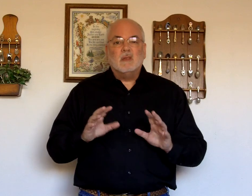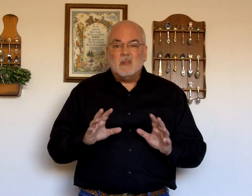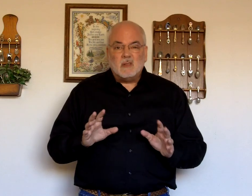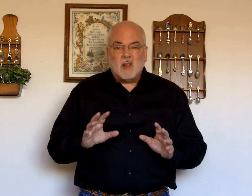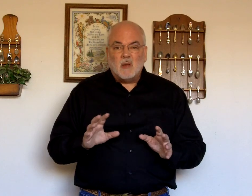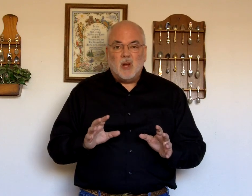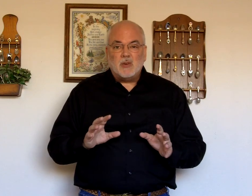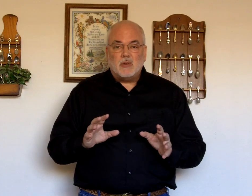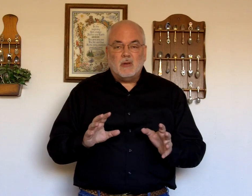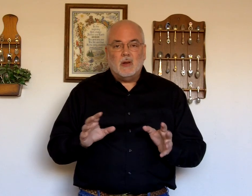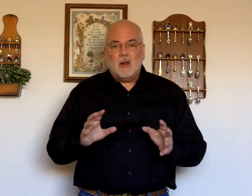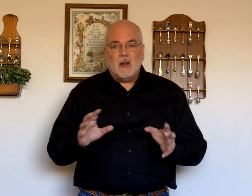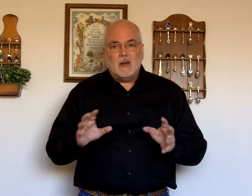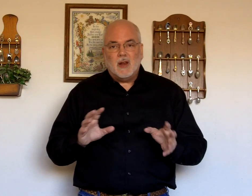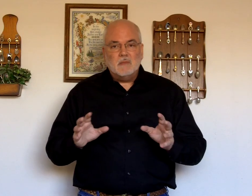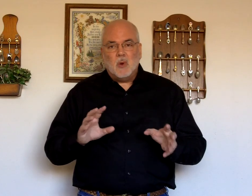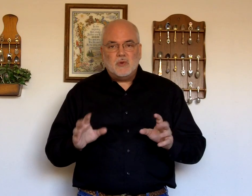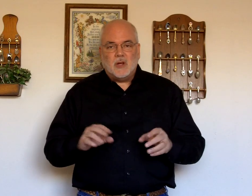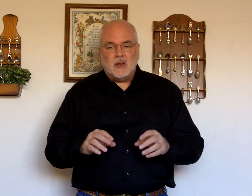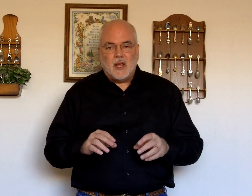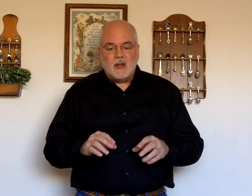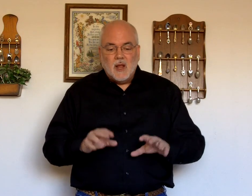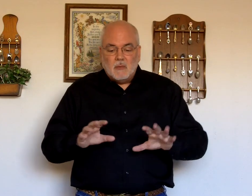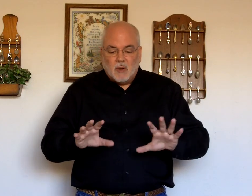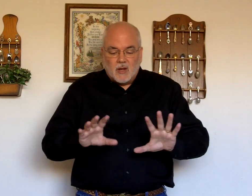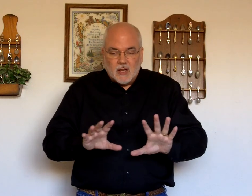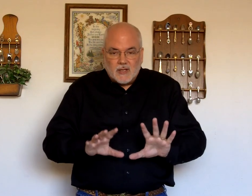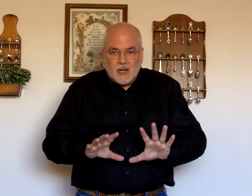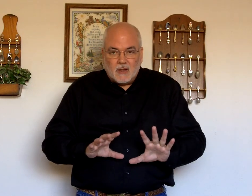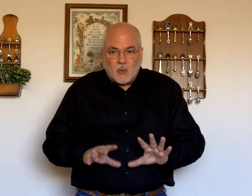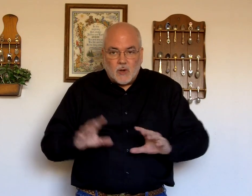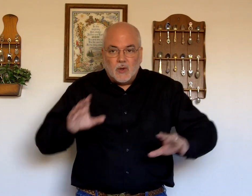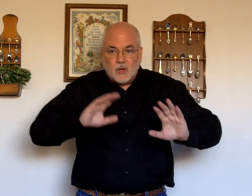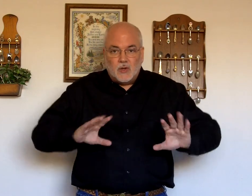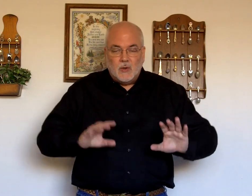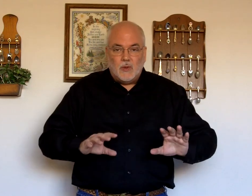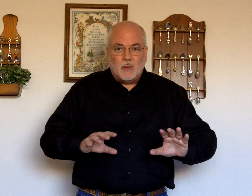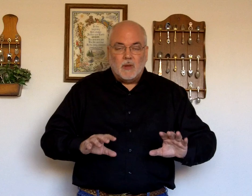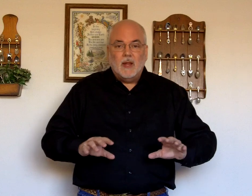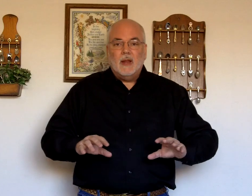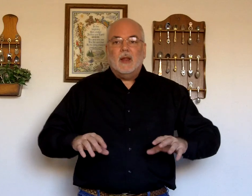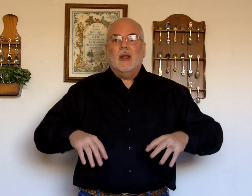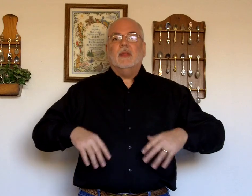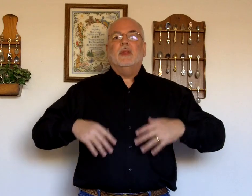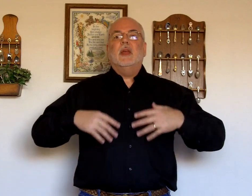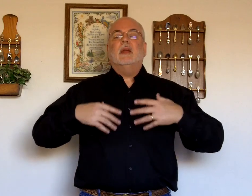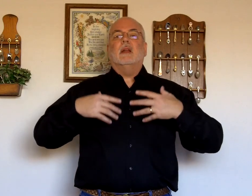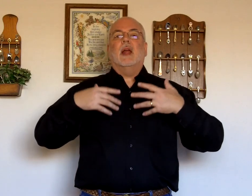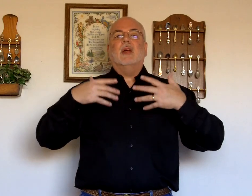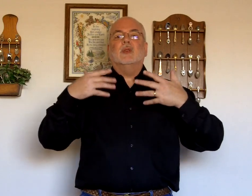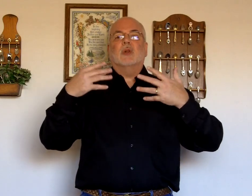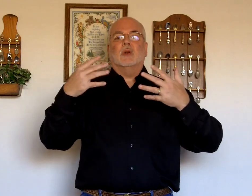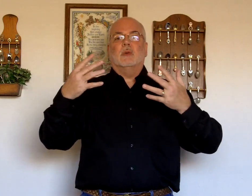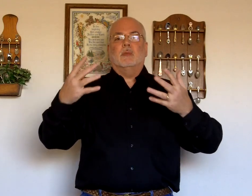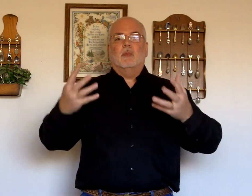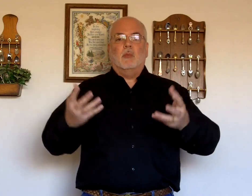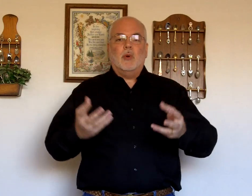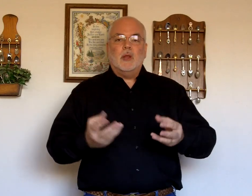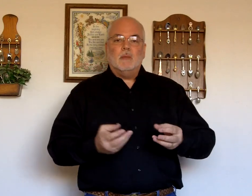Not much. Emotion in that. But get it where you can do them. And then. As you start to. Bring the